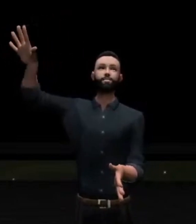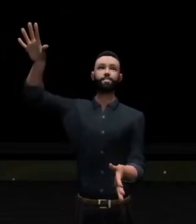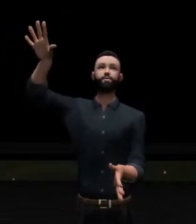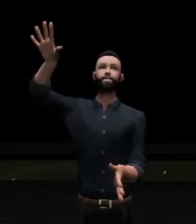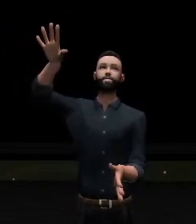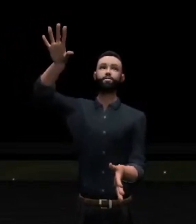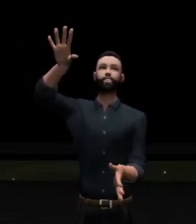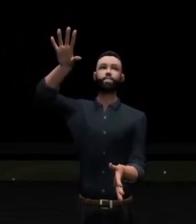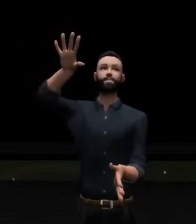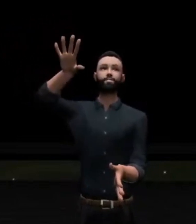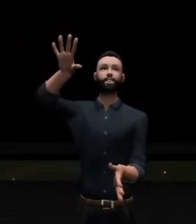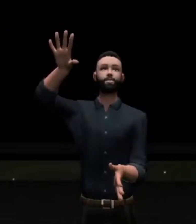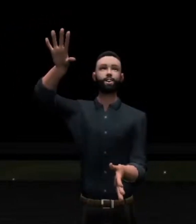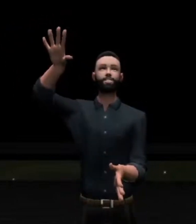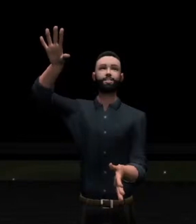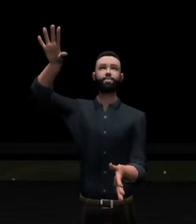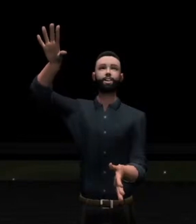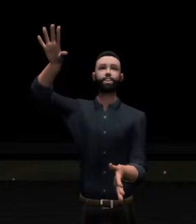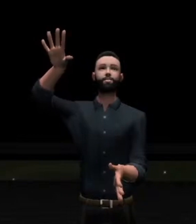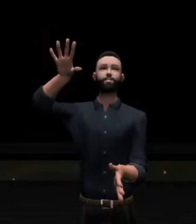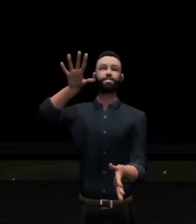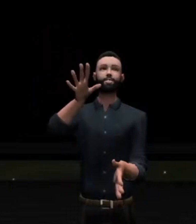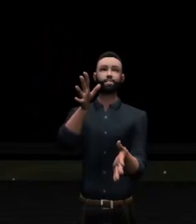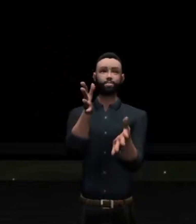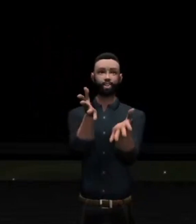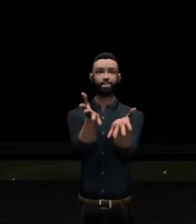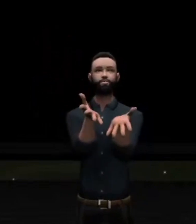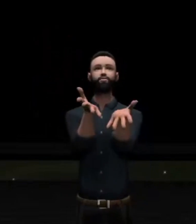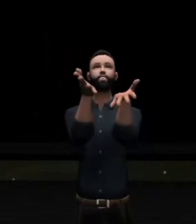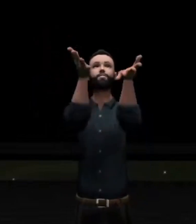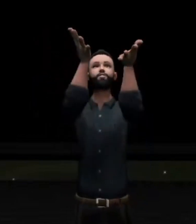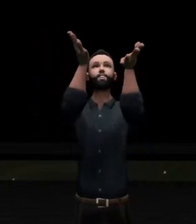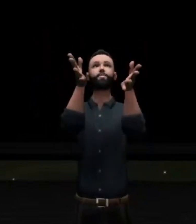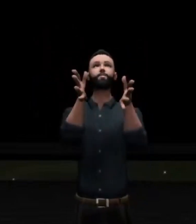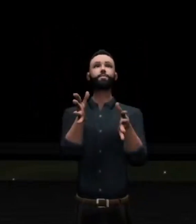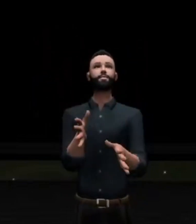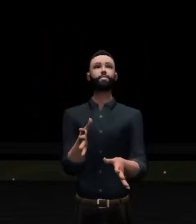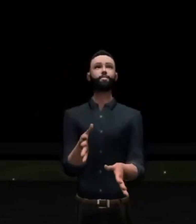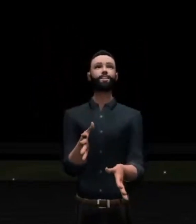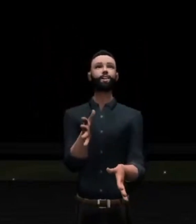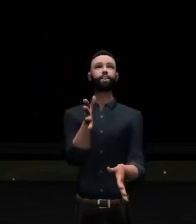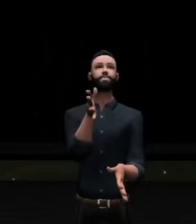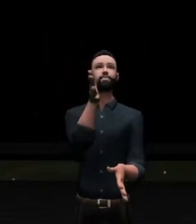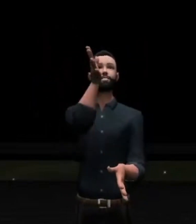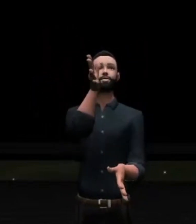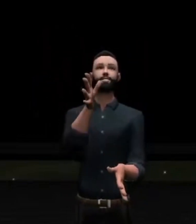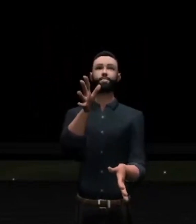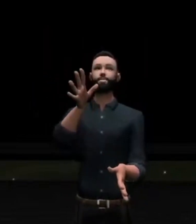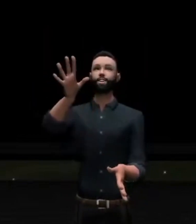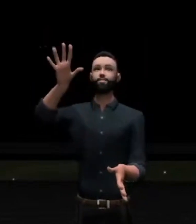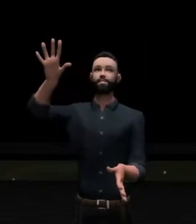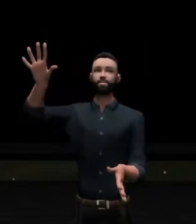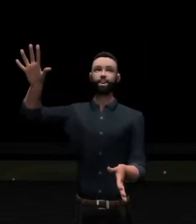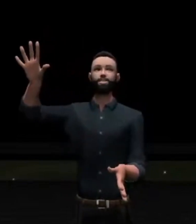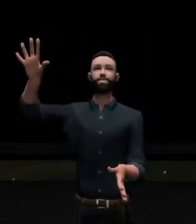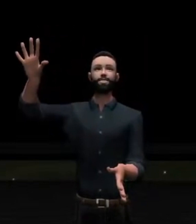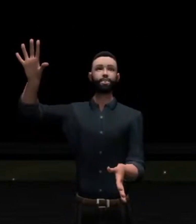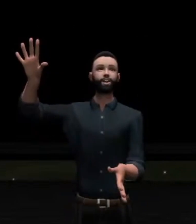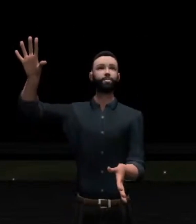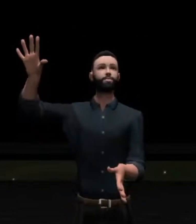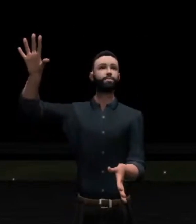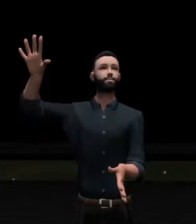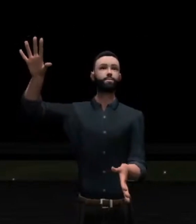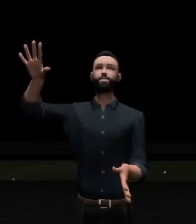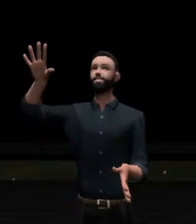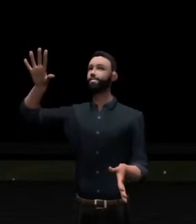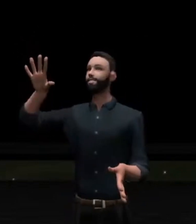God. And therefore, the apostate now, instead of the one who fall before him and bow and submission to him on the cross, the apostate